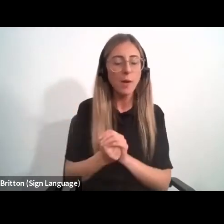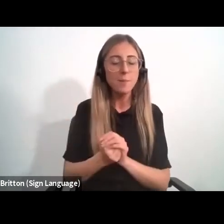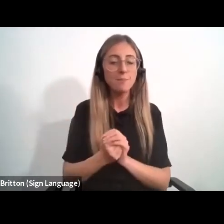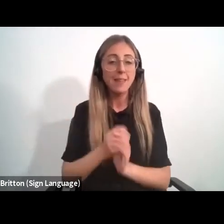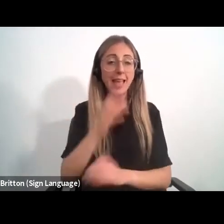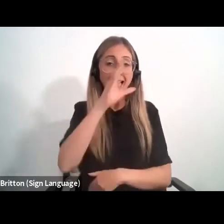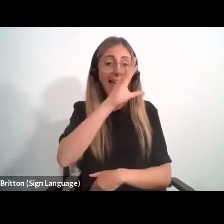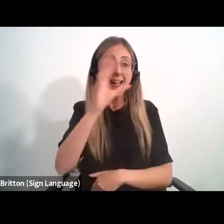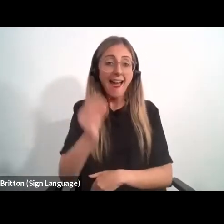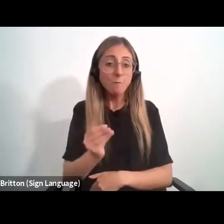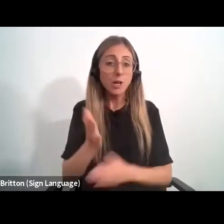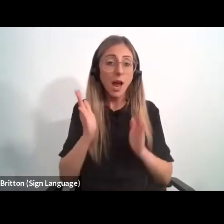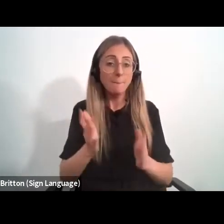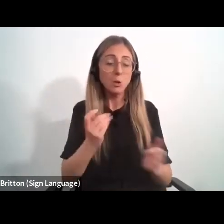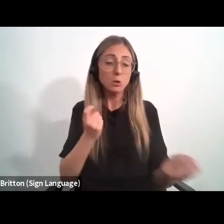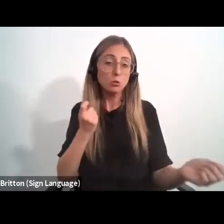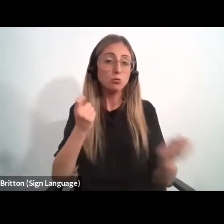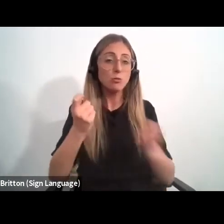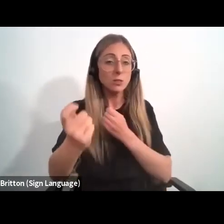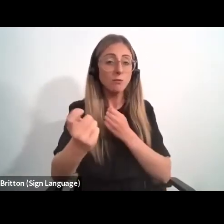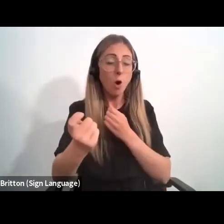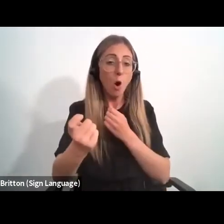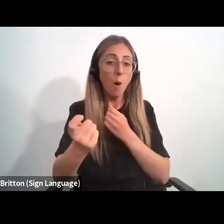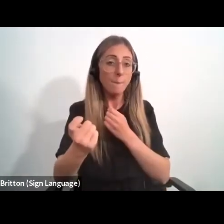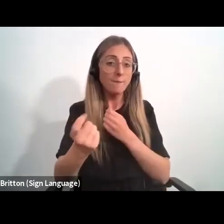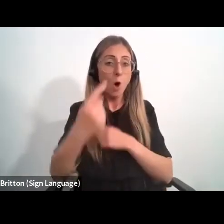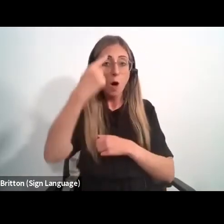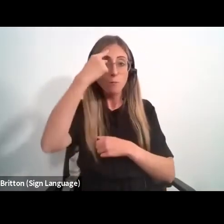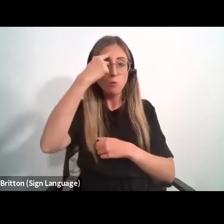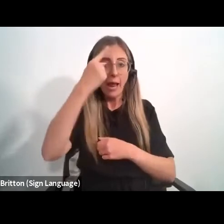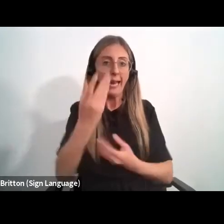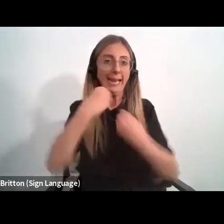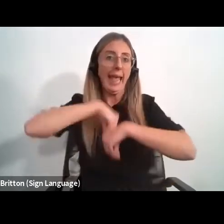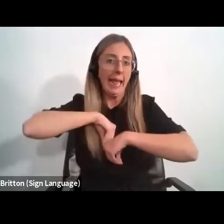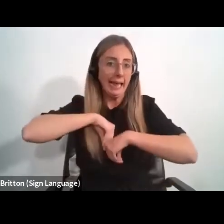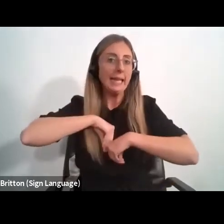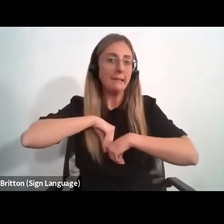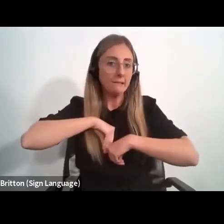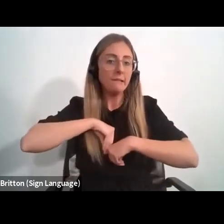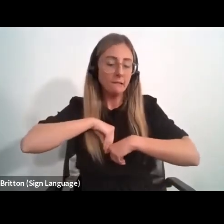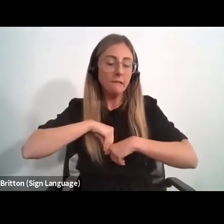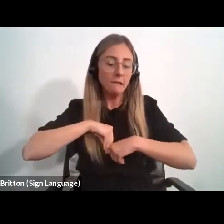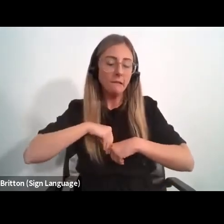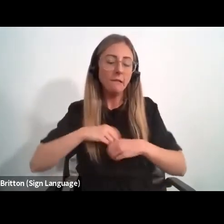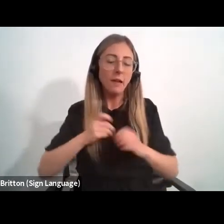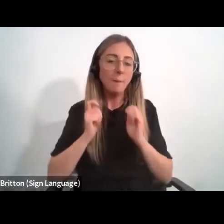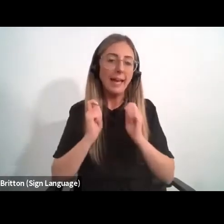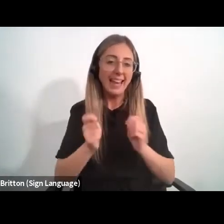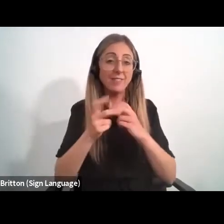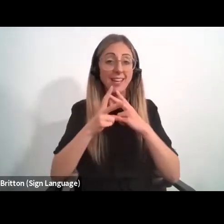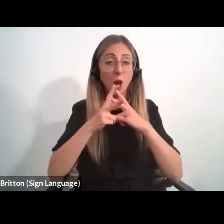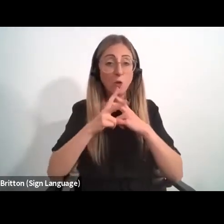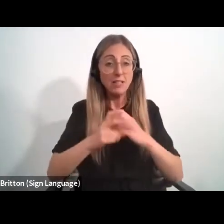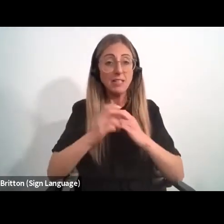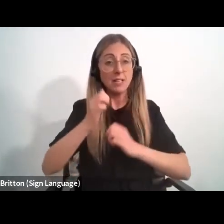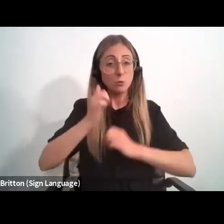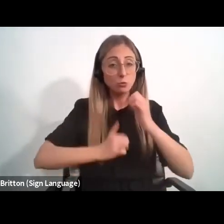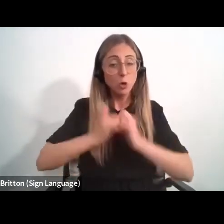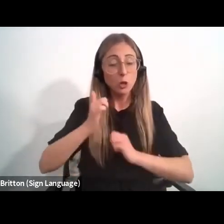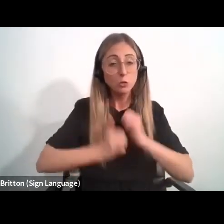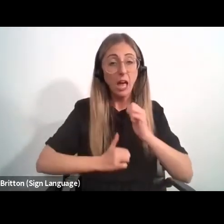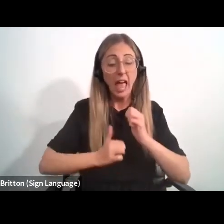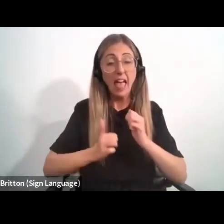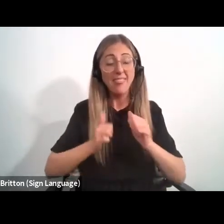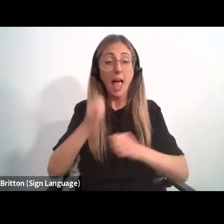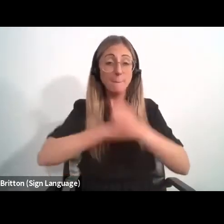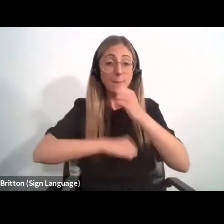must be transformed into Africa's brain game by creating a research infrastructure that rivals the best in